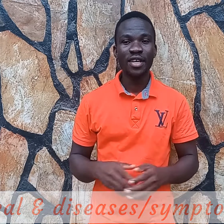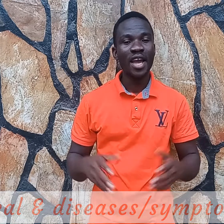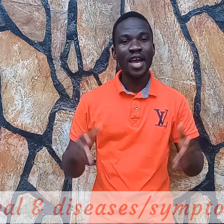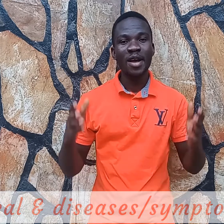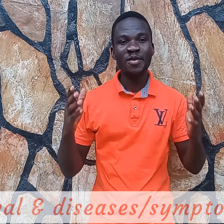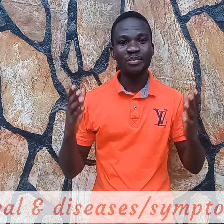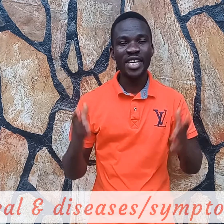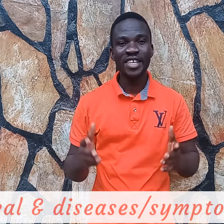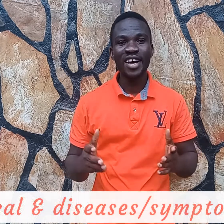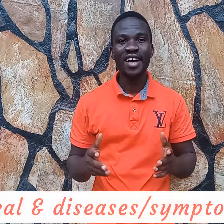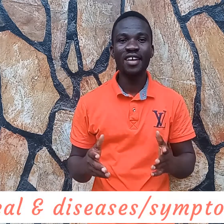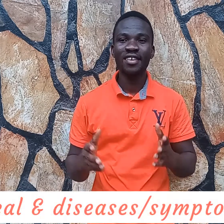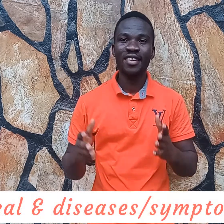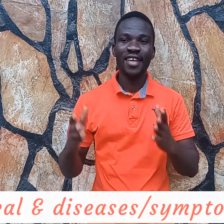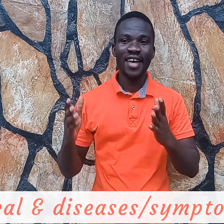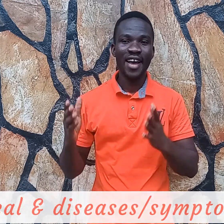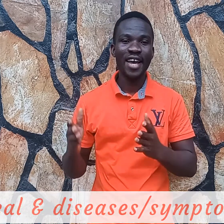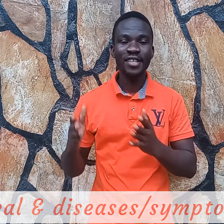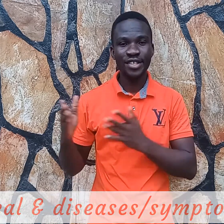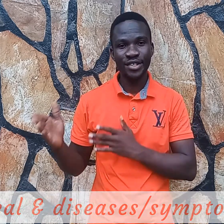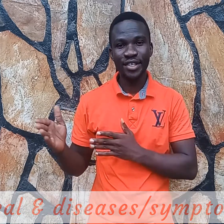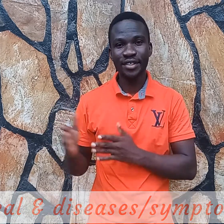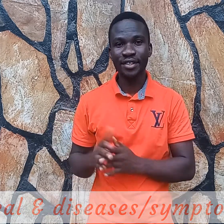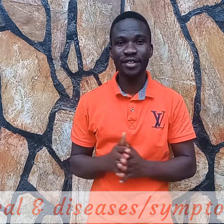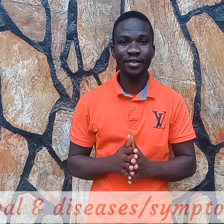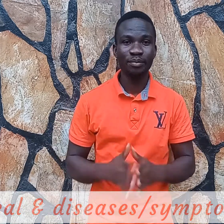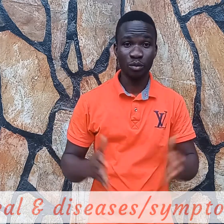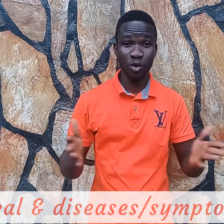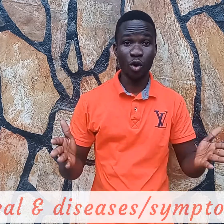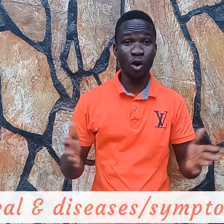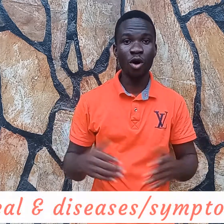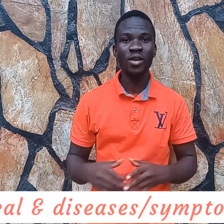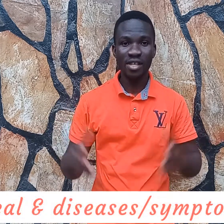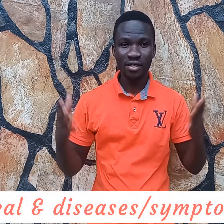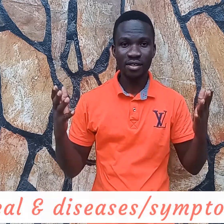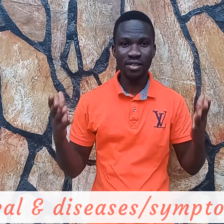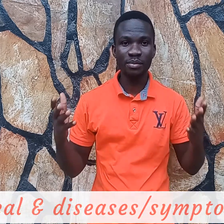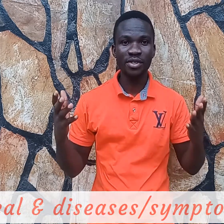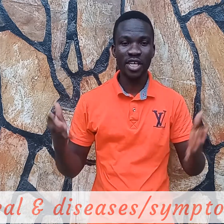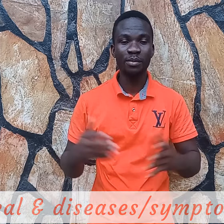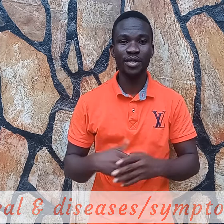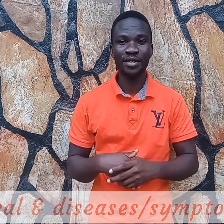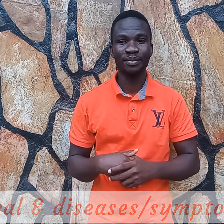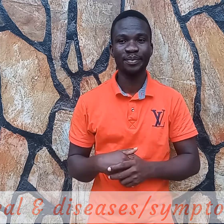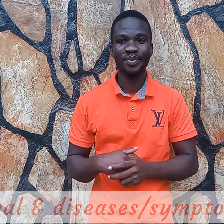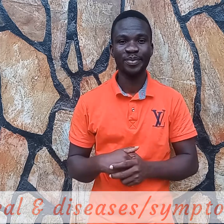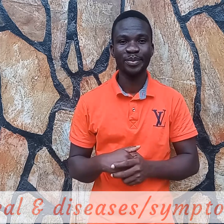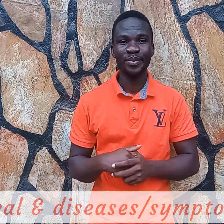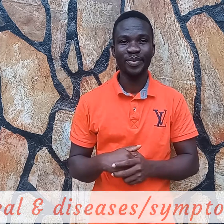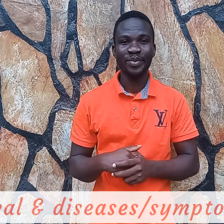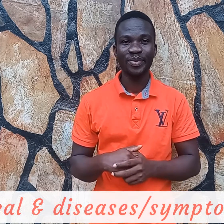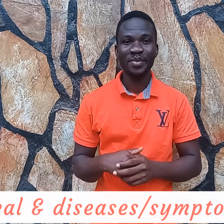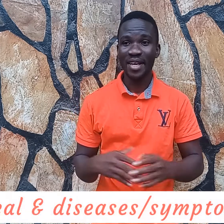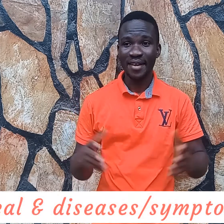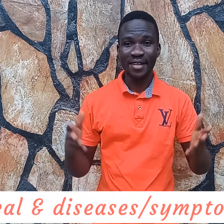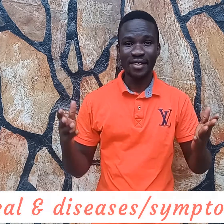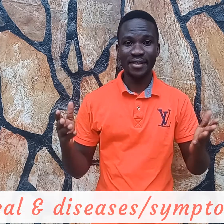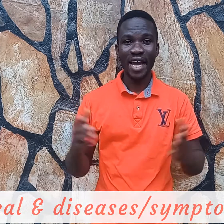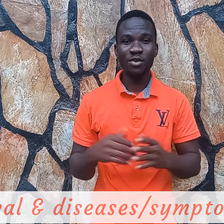medical end diseases or symptoms shall we